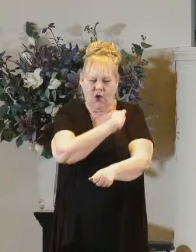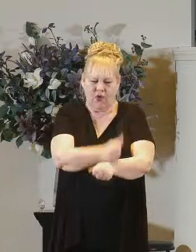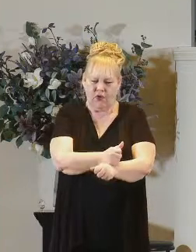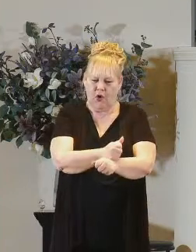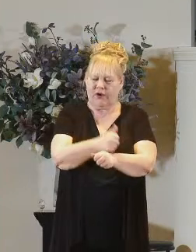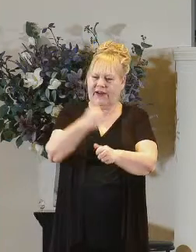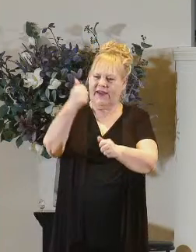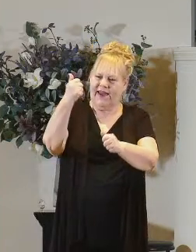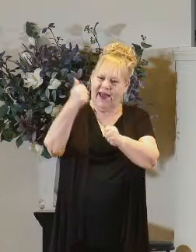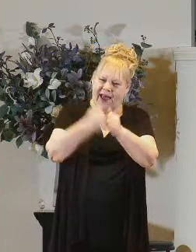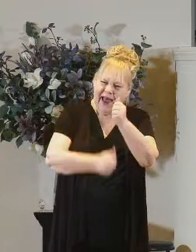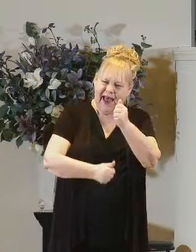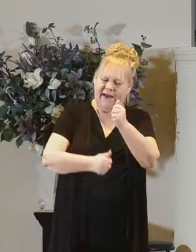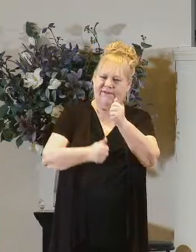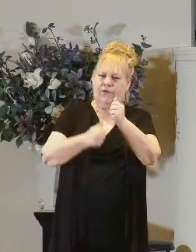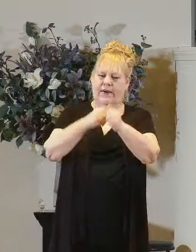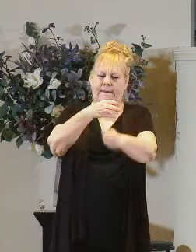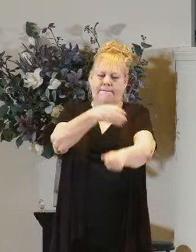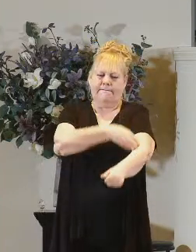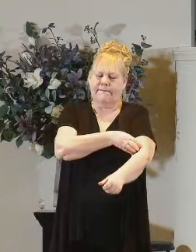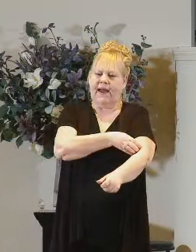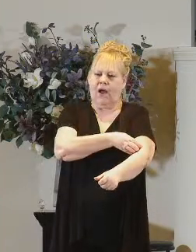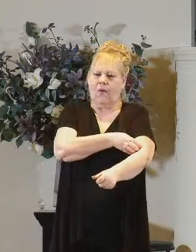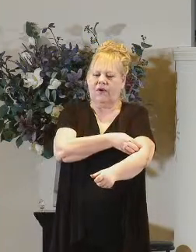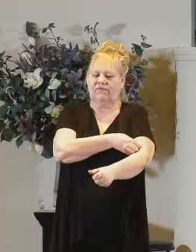and every power